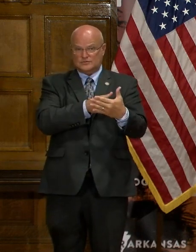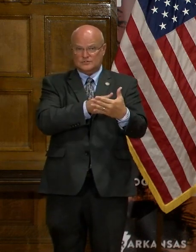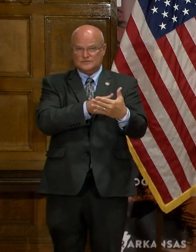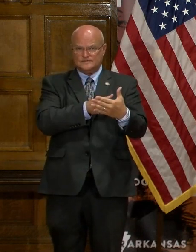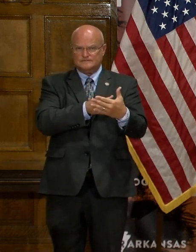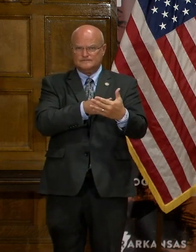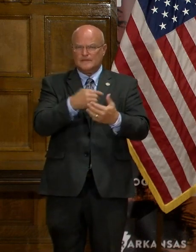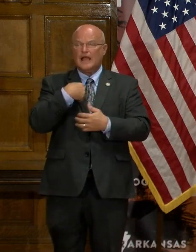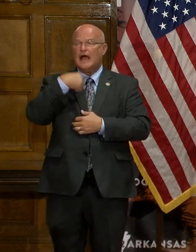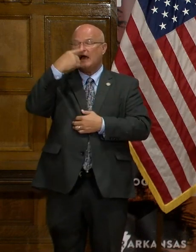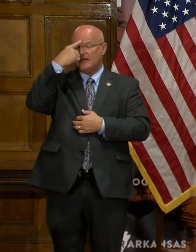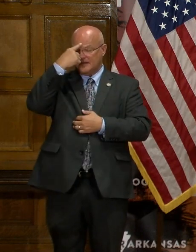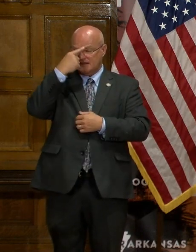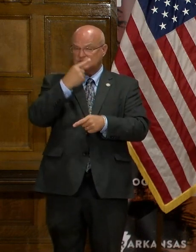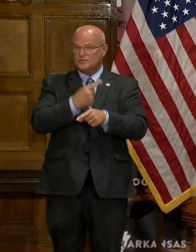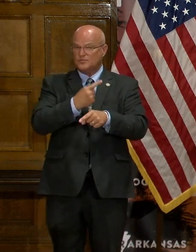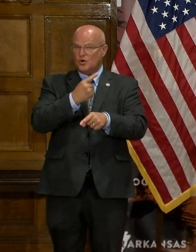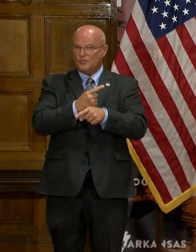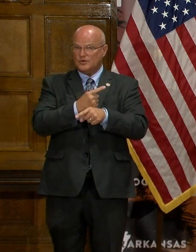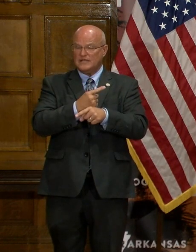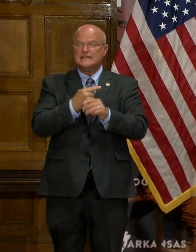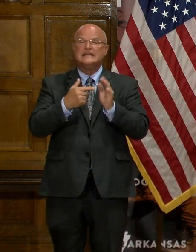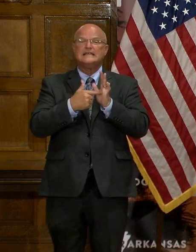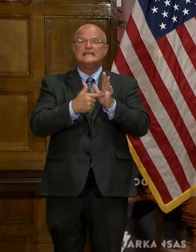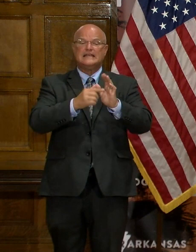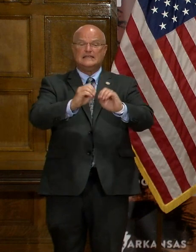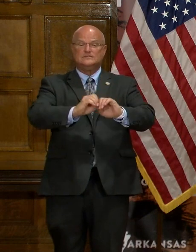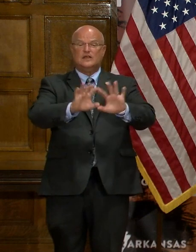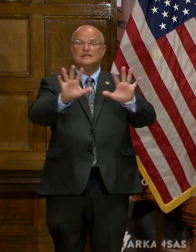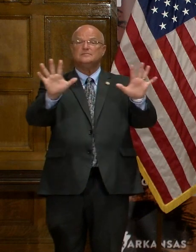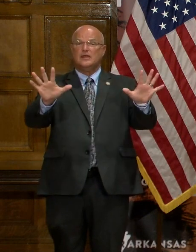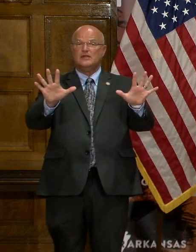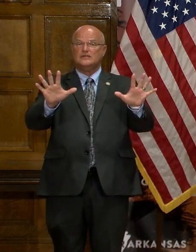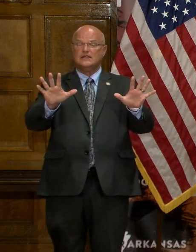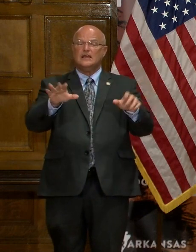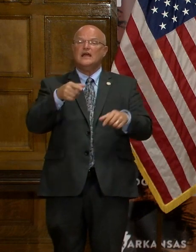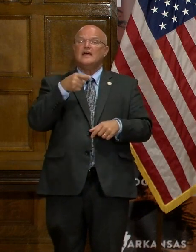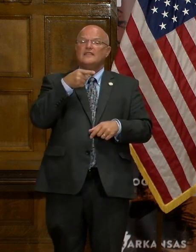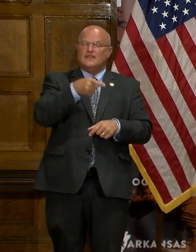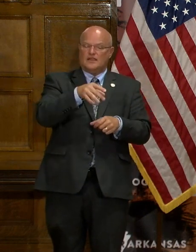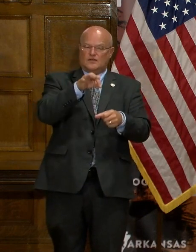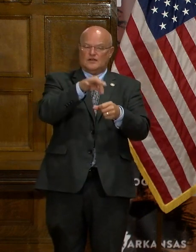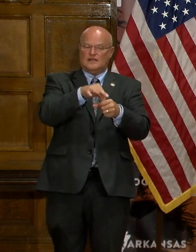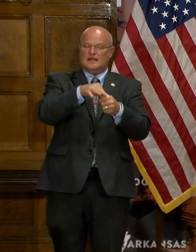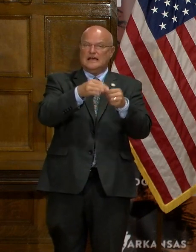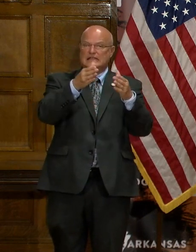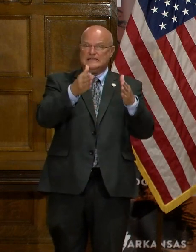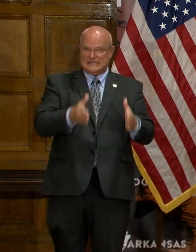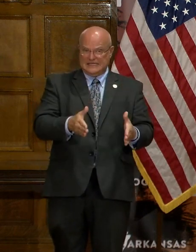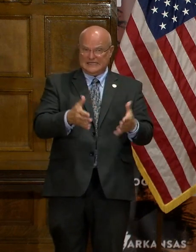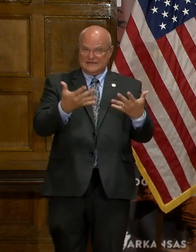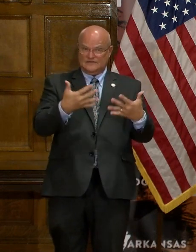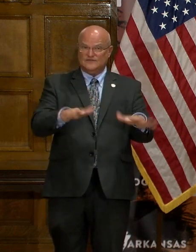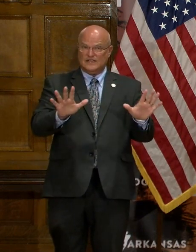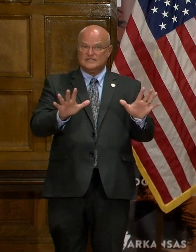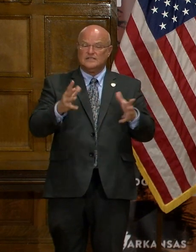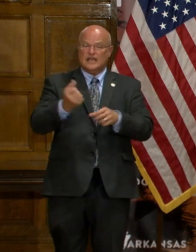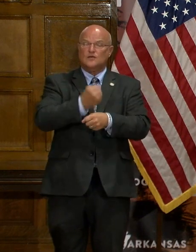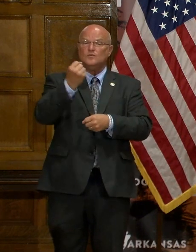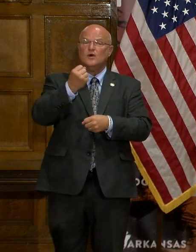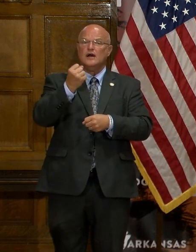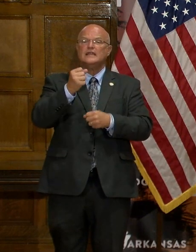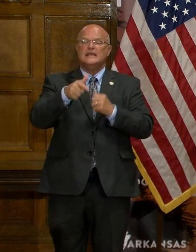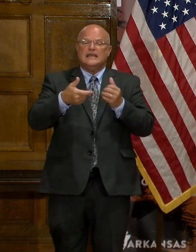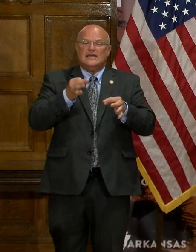I believe that would be appropriate. It indicates transparency. that are elected officials and if anybody is trying to gain influence through